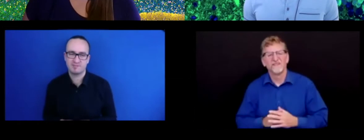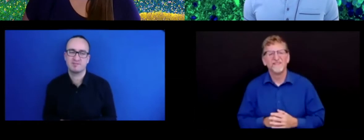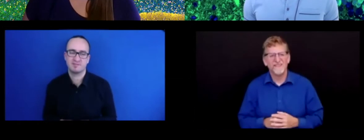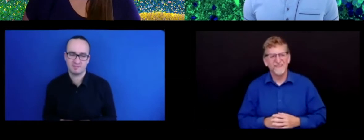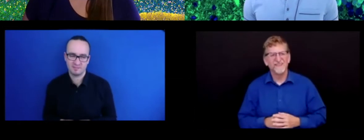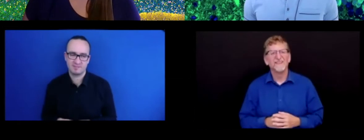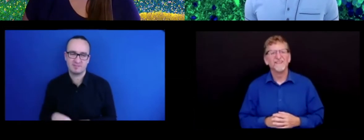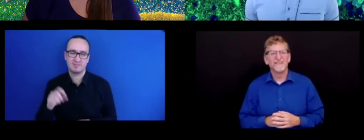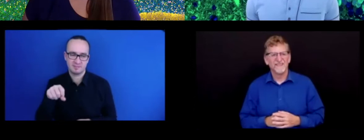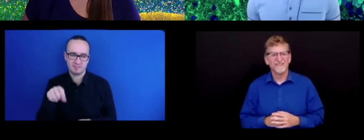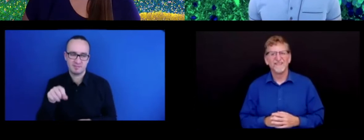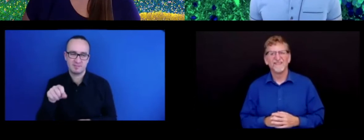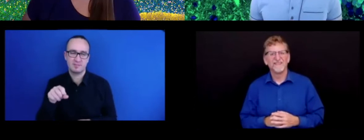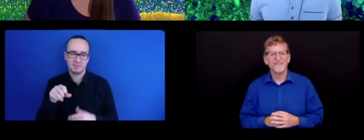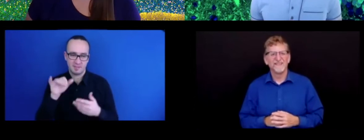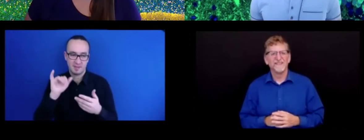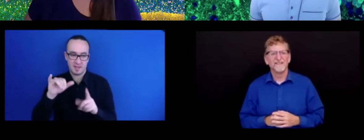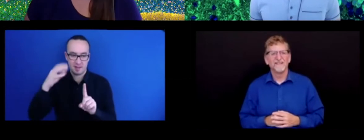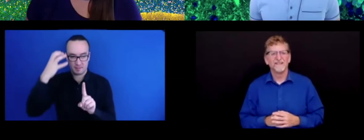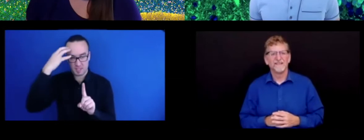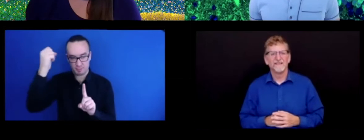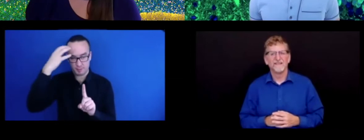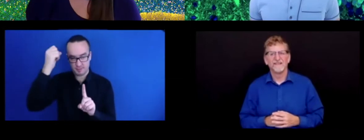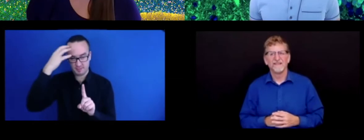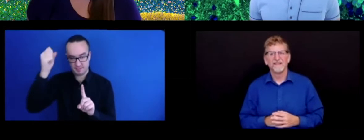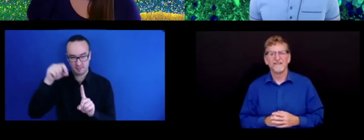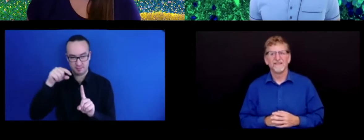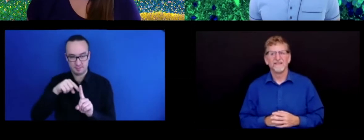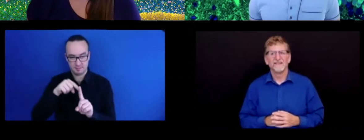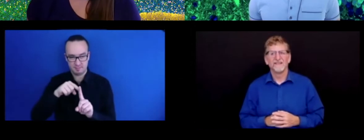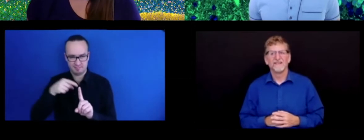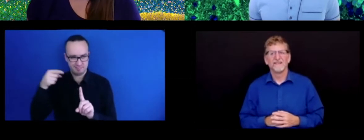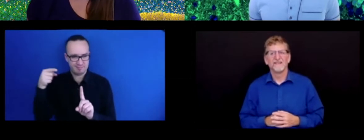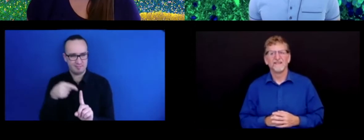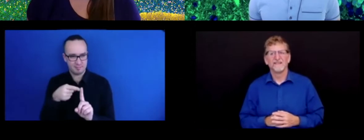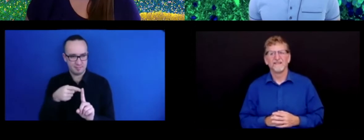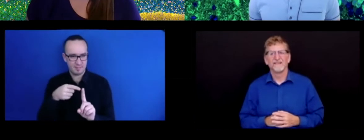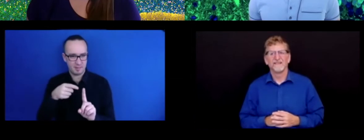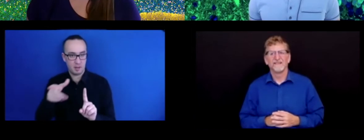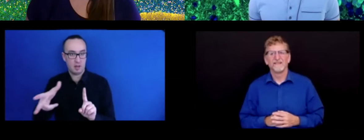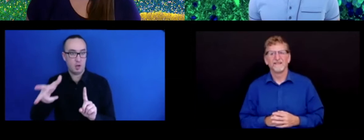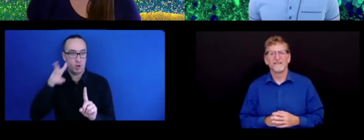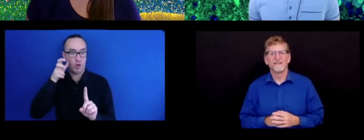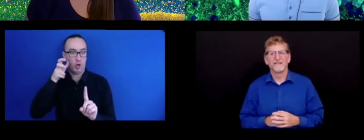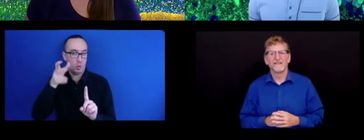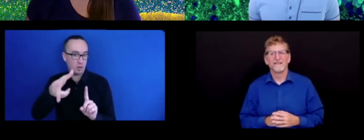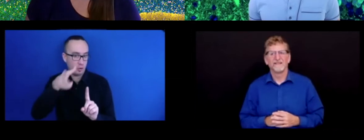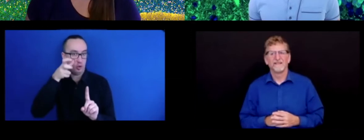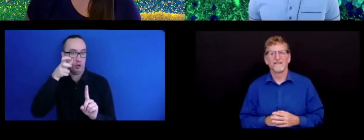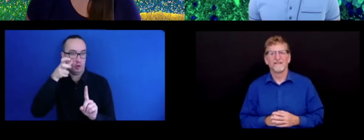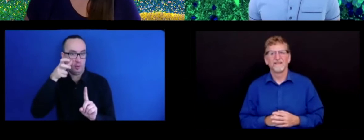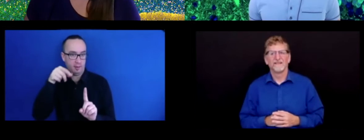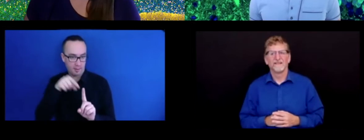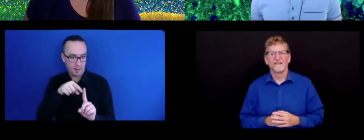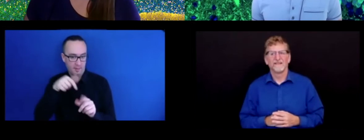Yeah, that's another feature of our memory. tend to, it's a primacy effect. The very first things we hear, we tend to remember a little bit better. And the ones that are in the middle